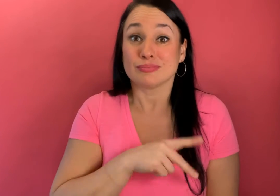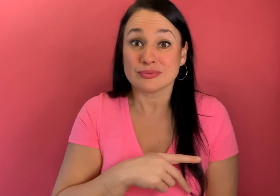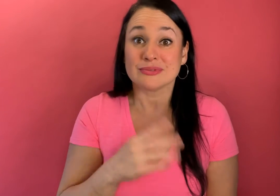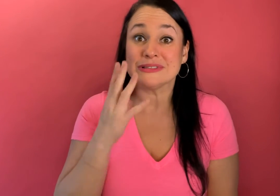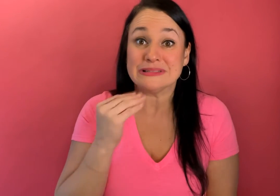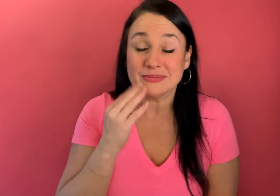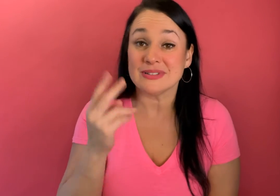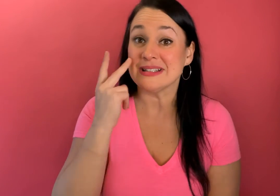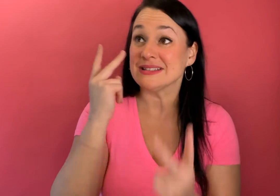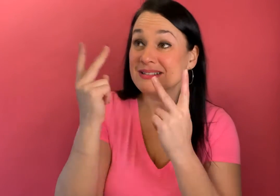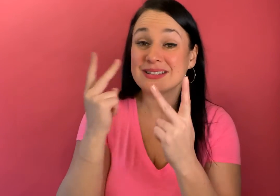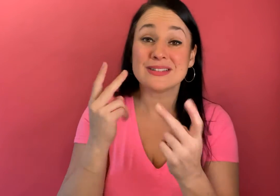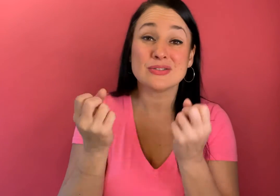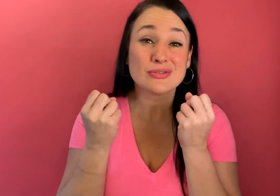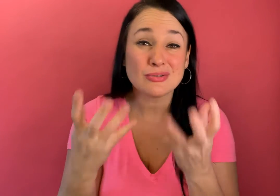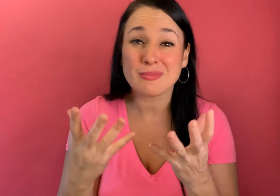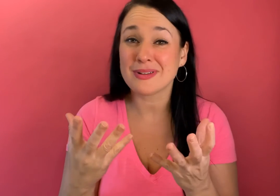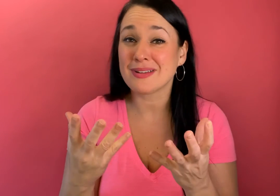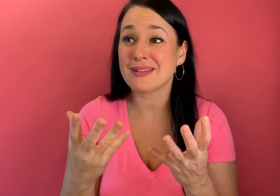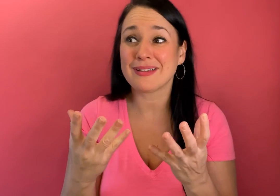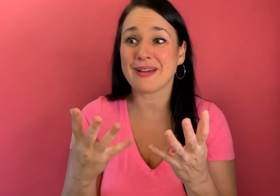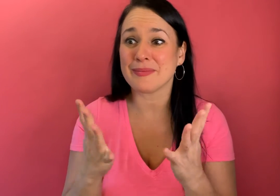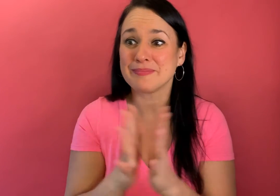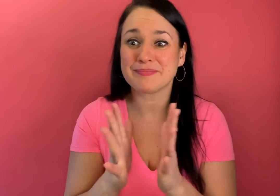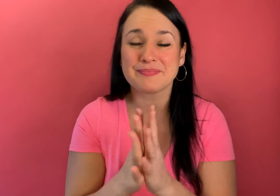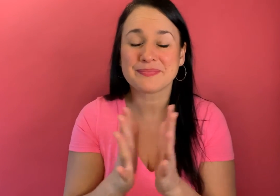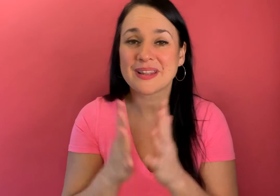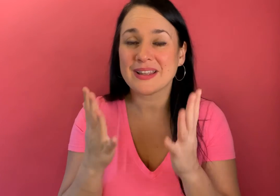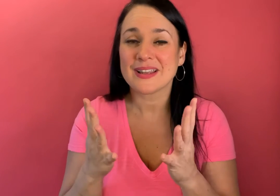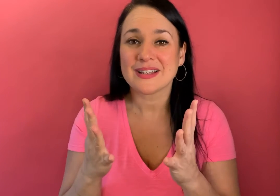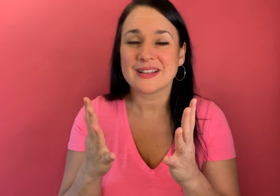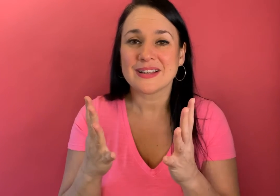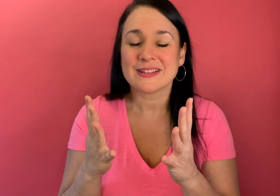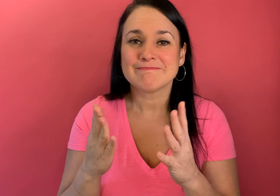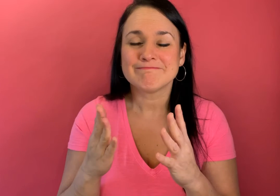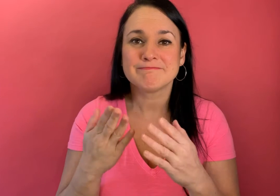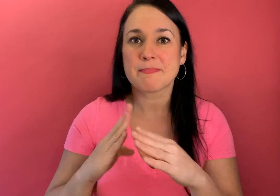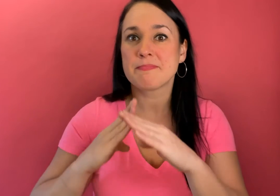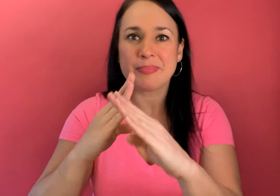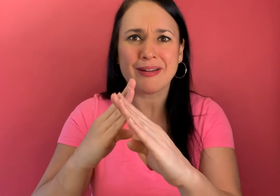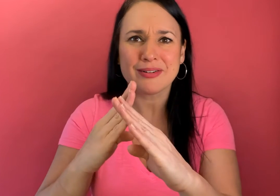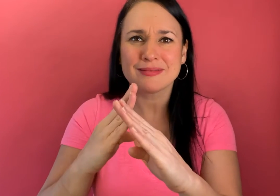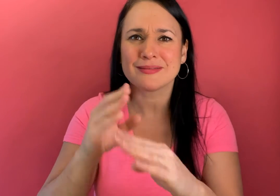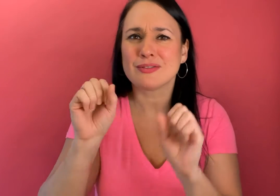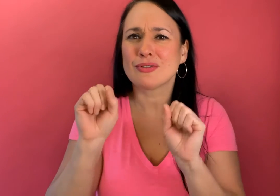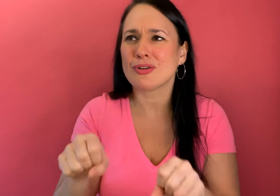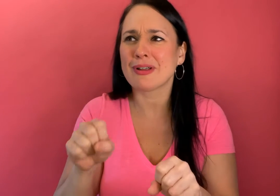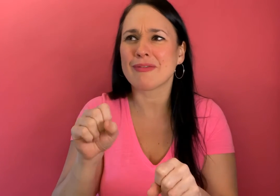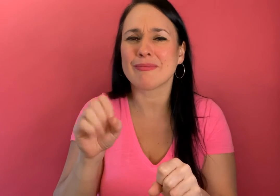anyway um I've just personally experienced so many how do I say this like um barriers that